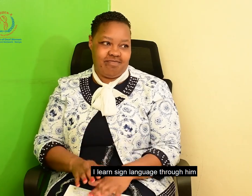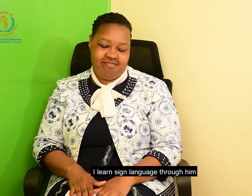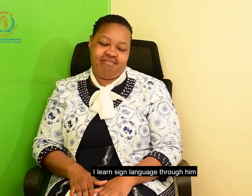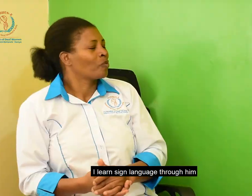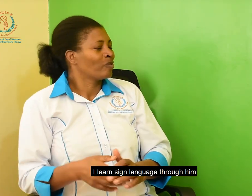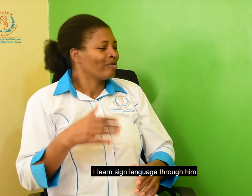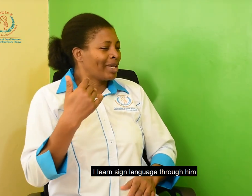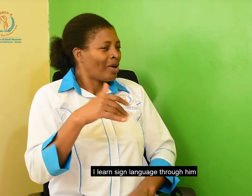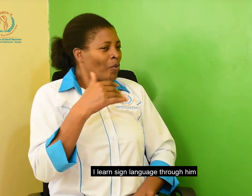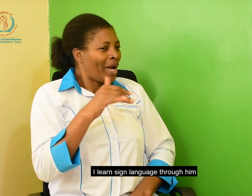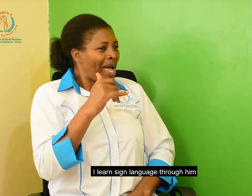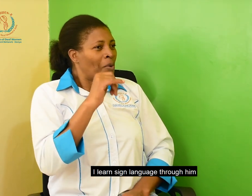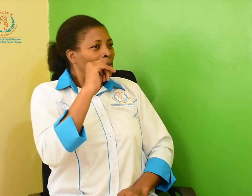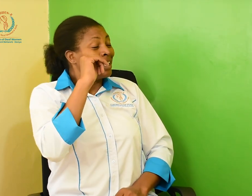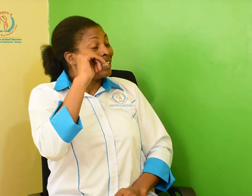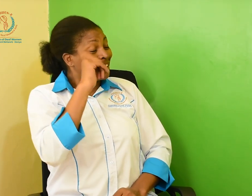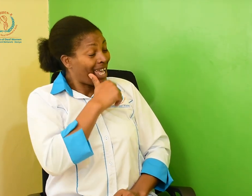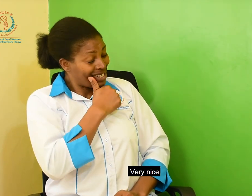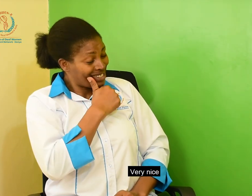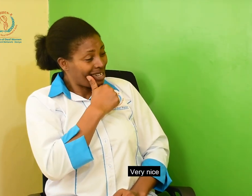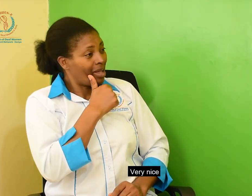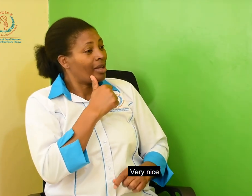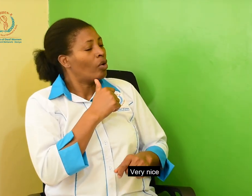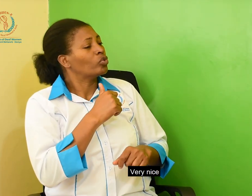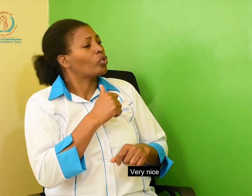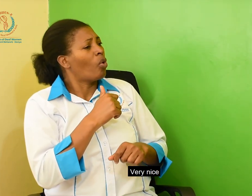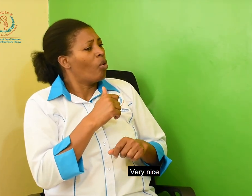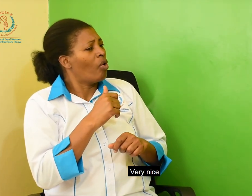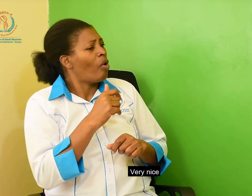sign language through him. Wow. It is very nice.